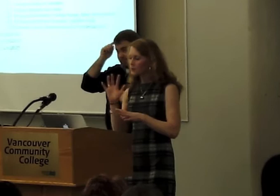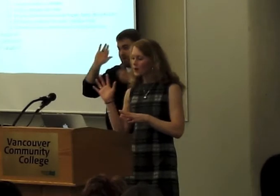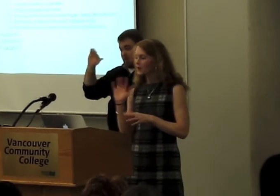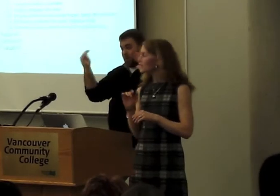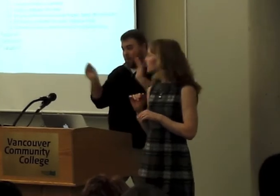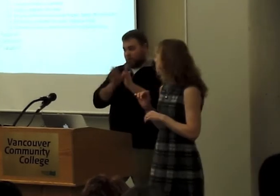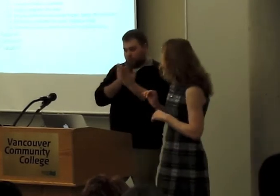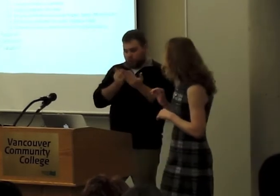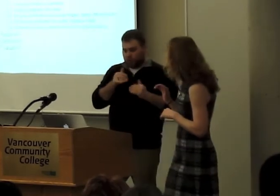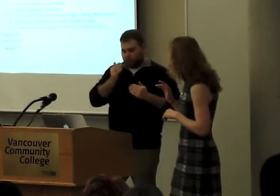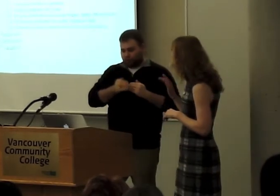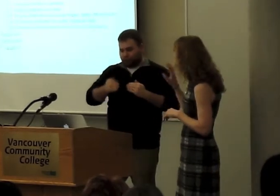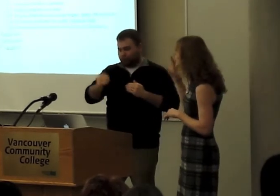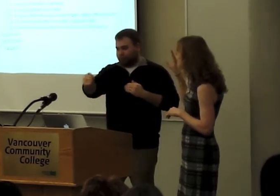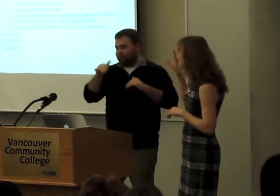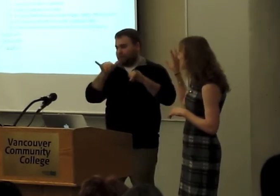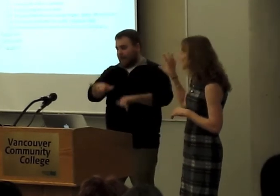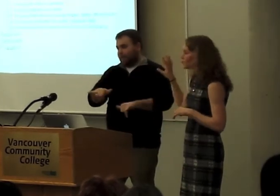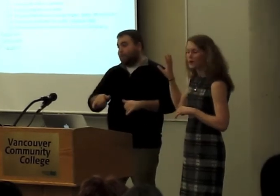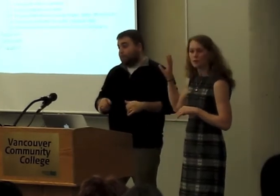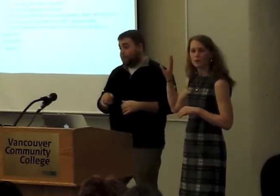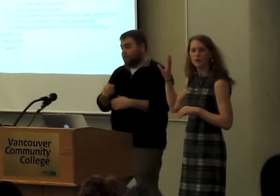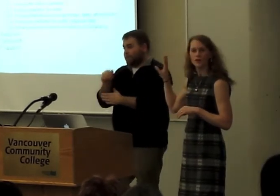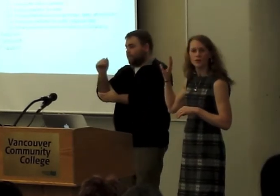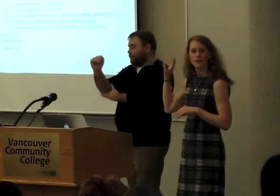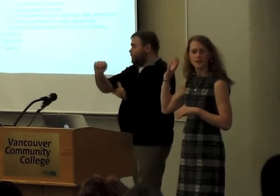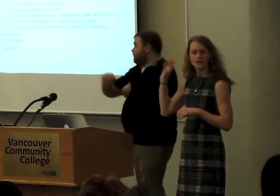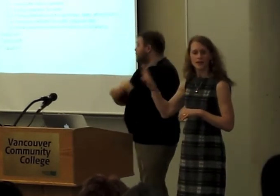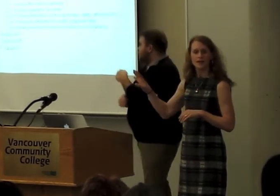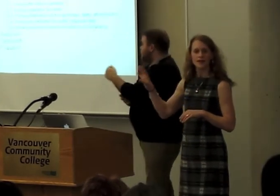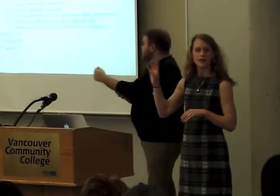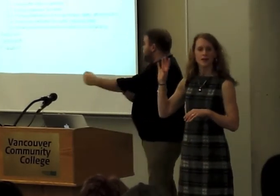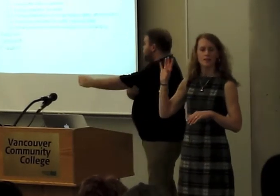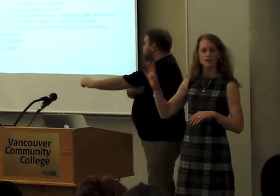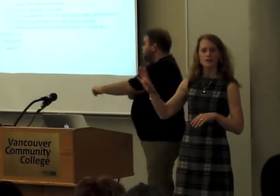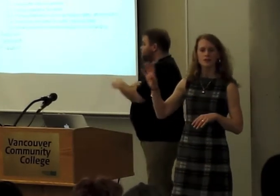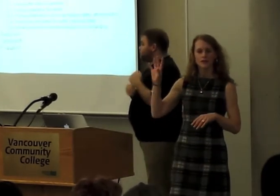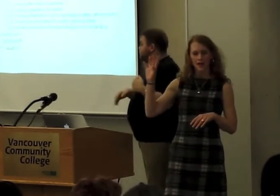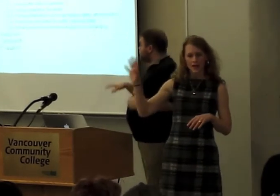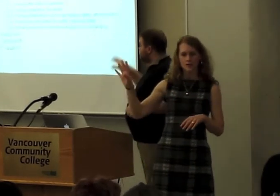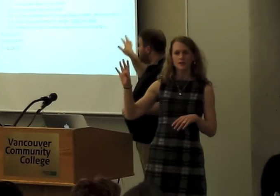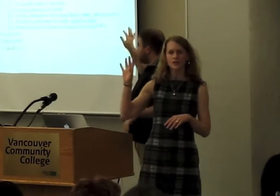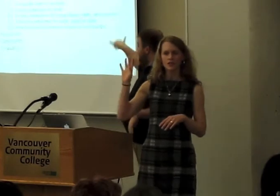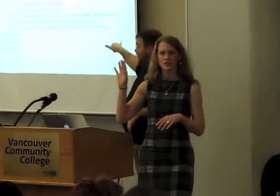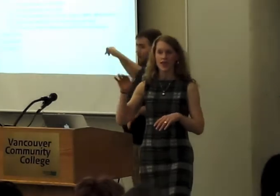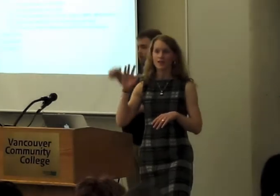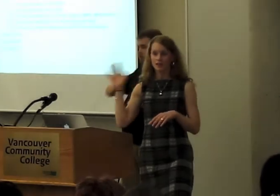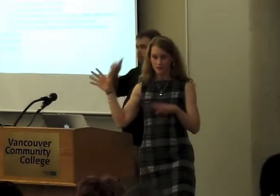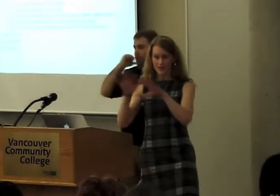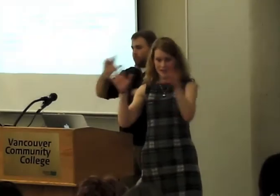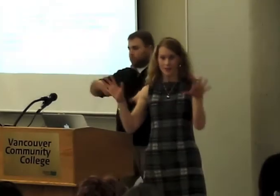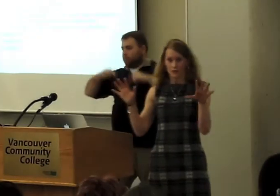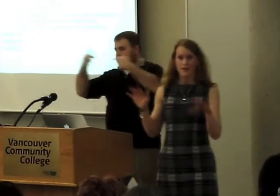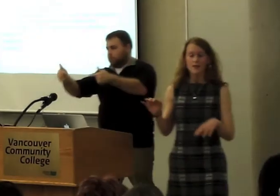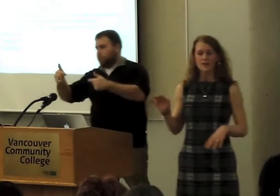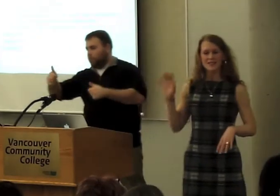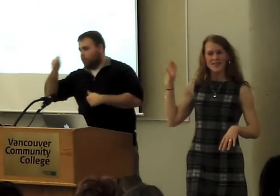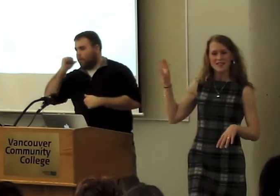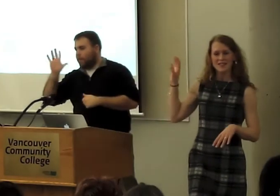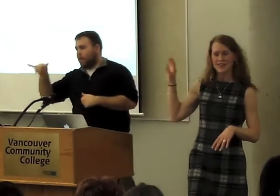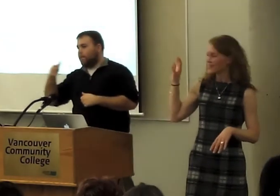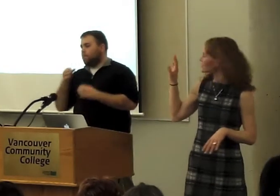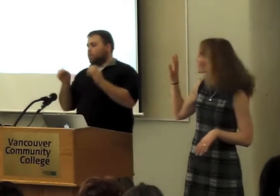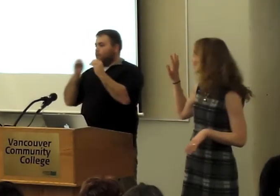So, we're not going to go into this at all, but this would be what we work with the secondary and middle school, high school teachers and this level,